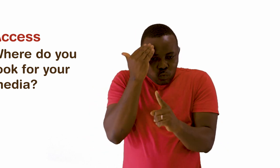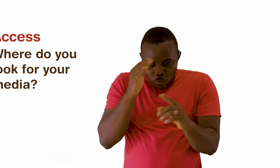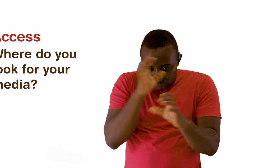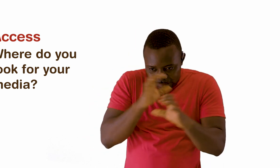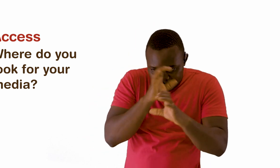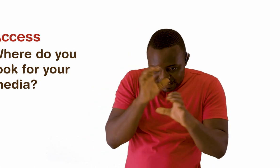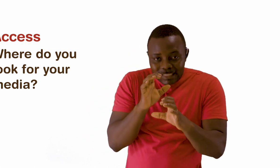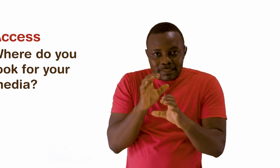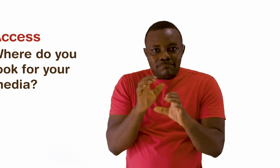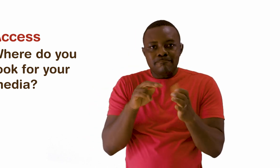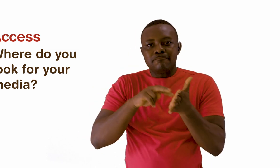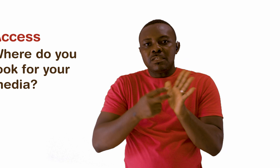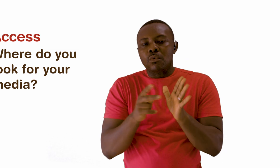or any other kind of media.